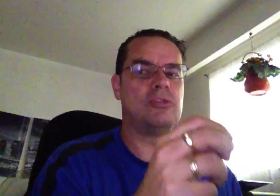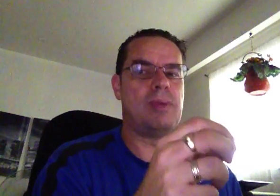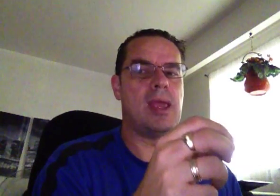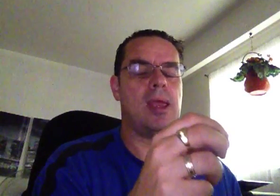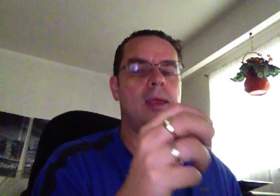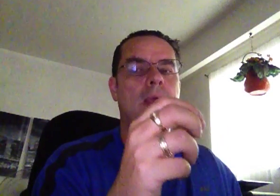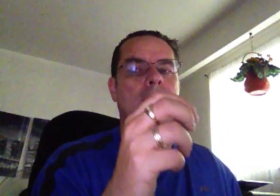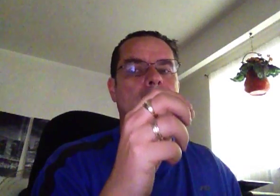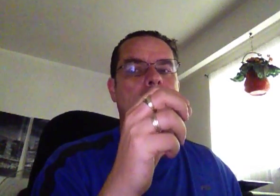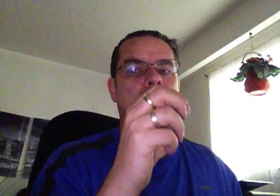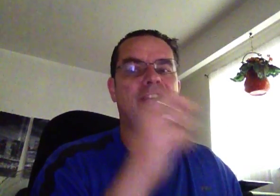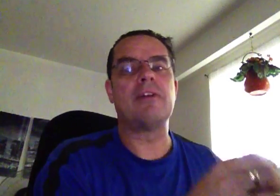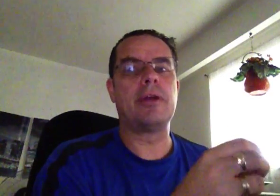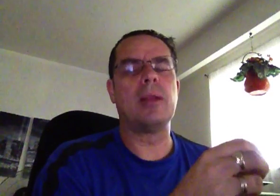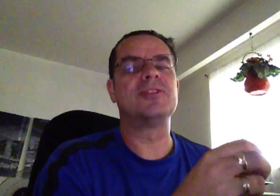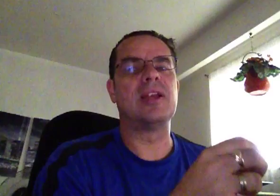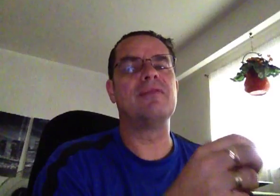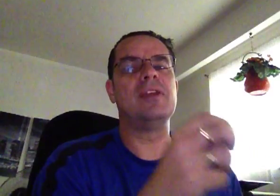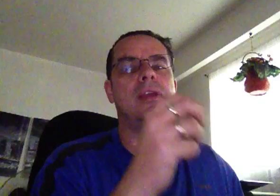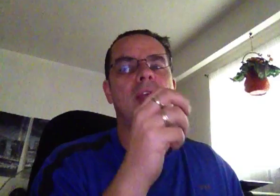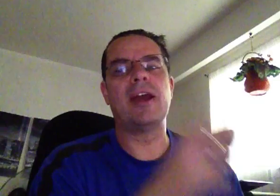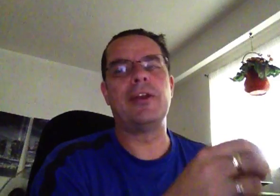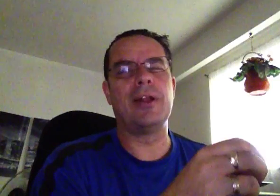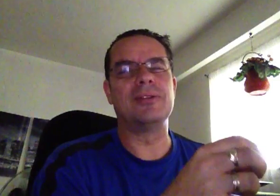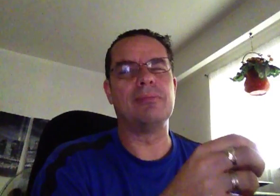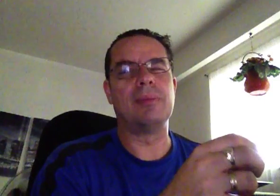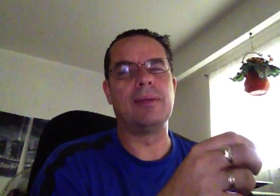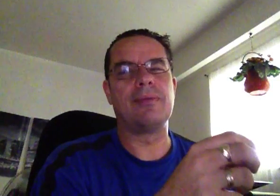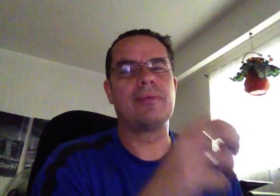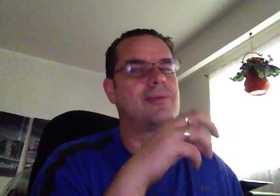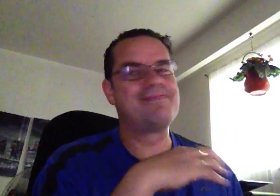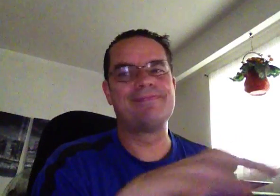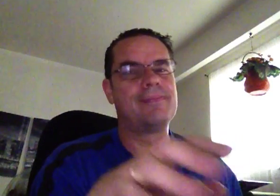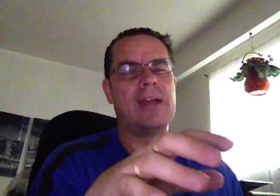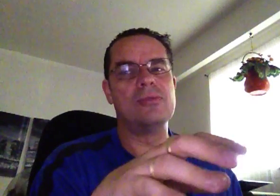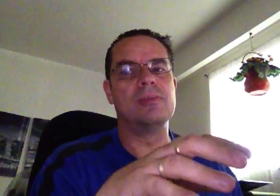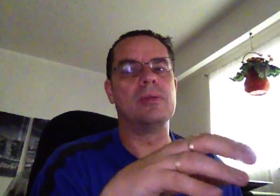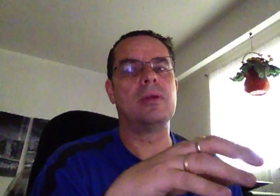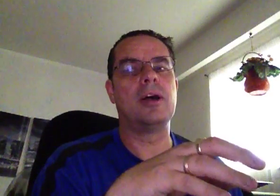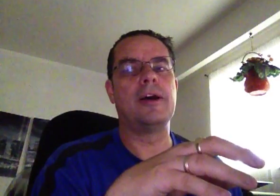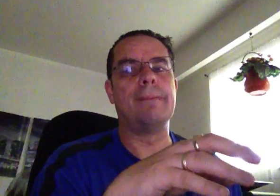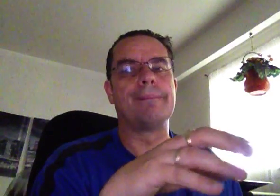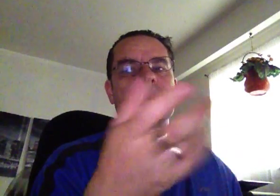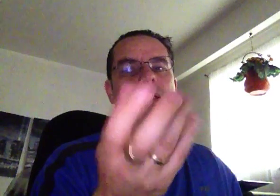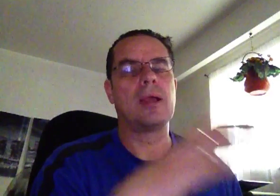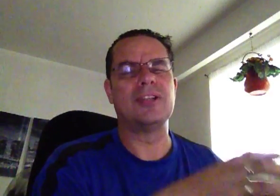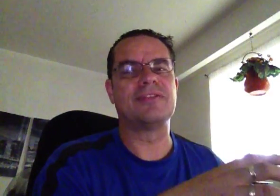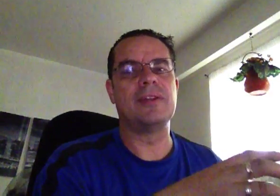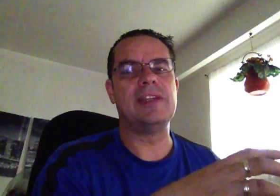to pay a $500 setup fee and $100 a month. Not doable. I just find the